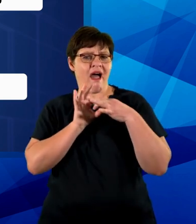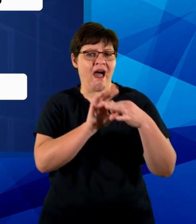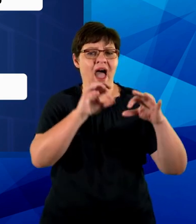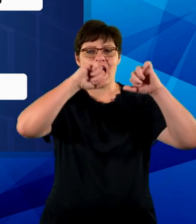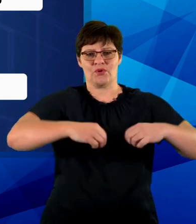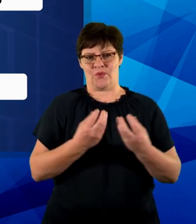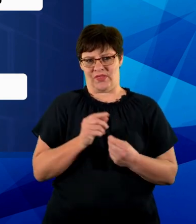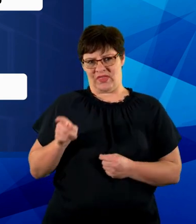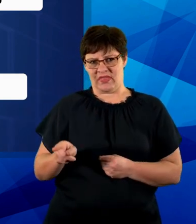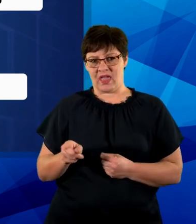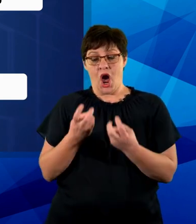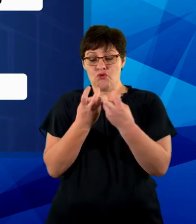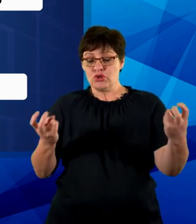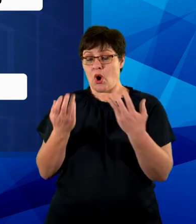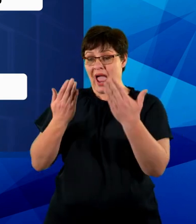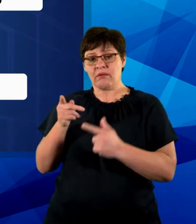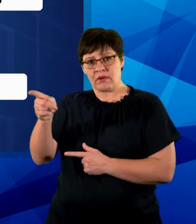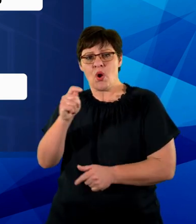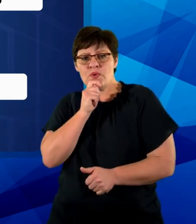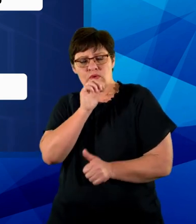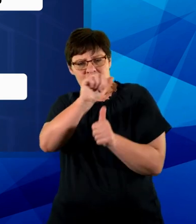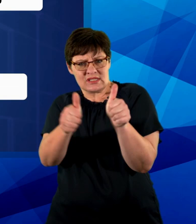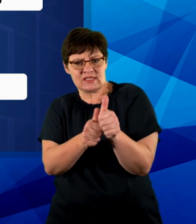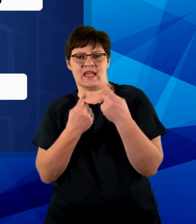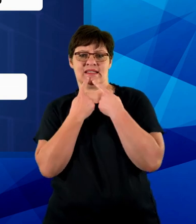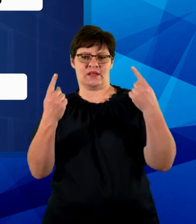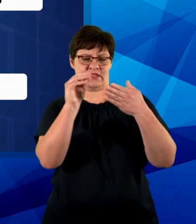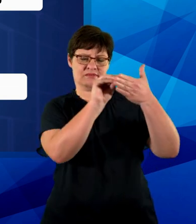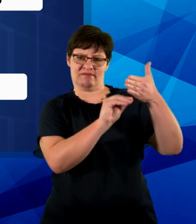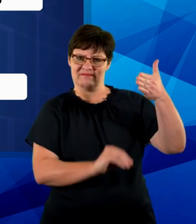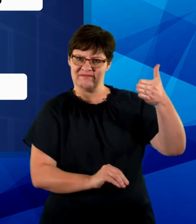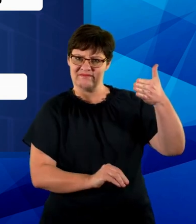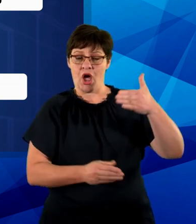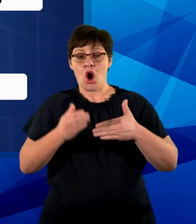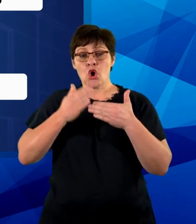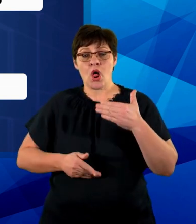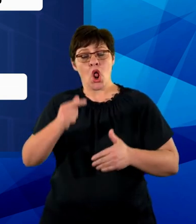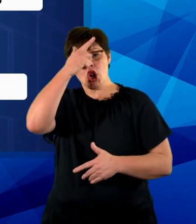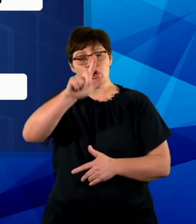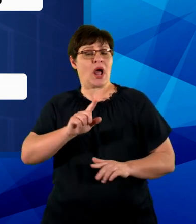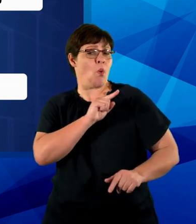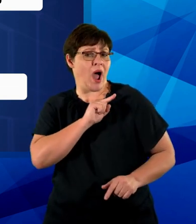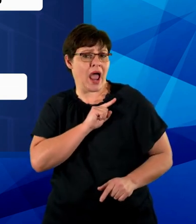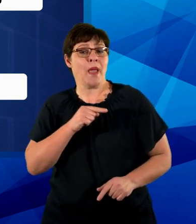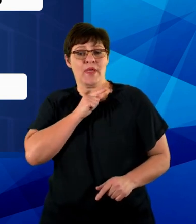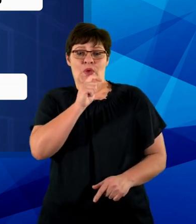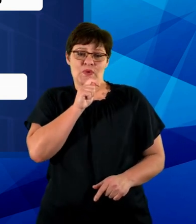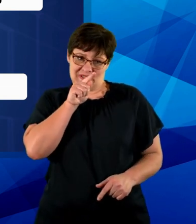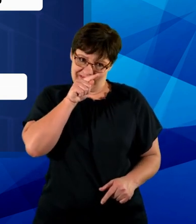sources as your statements. Clearly state the logical conclusion you come to by using this information and then